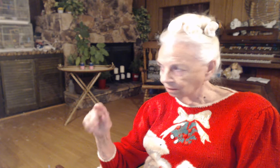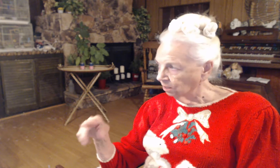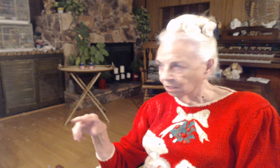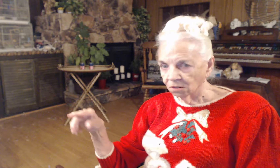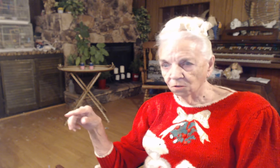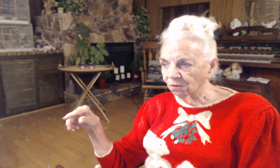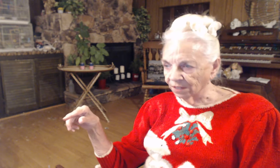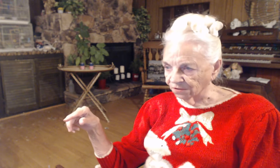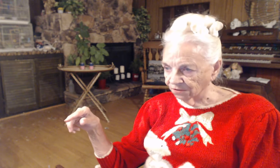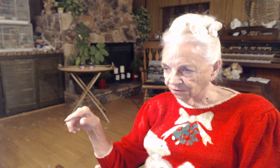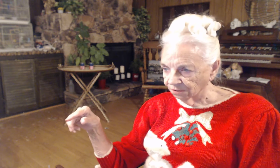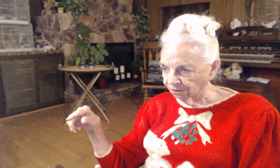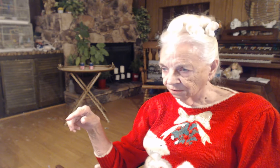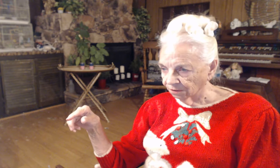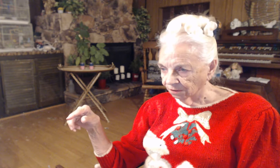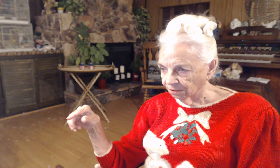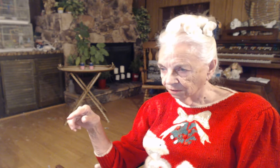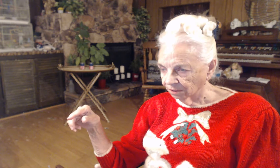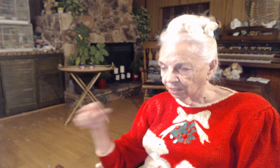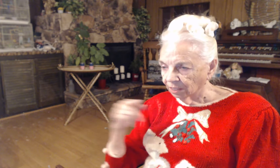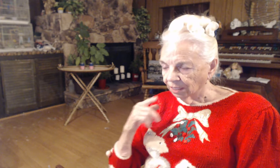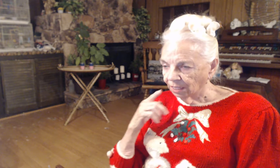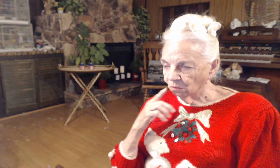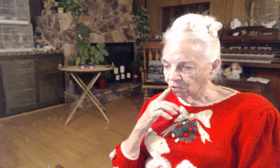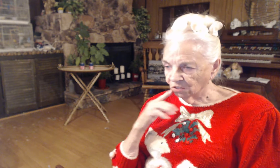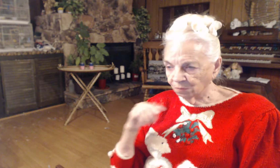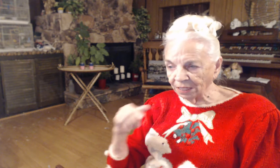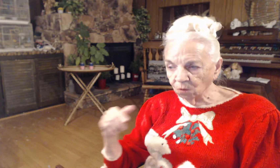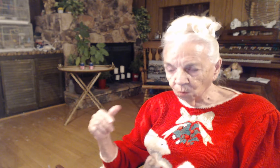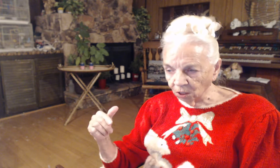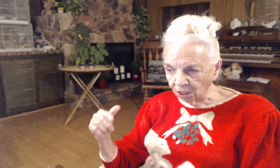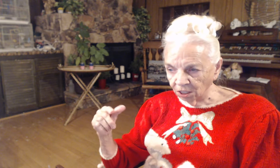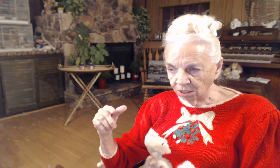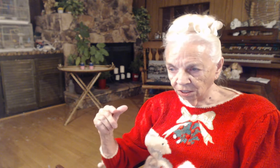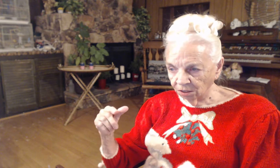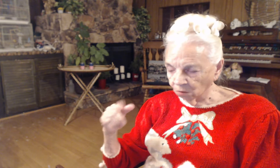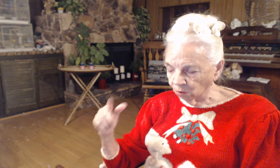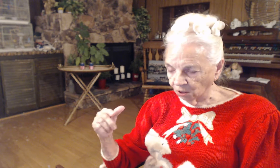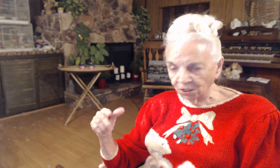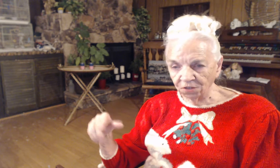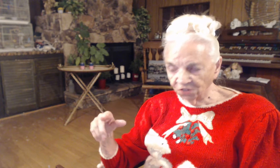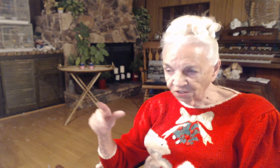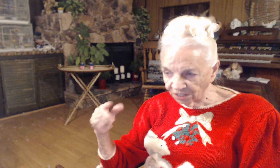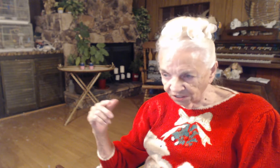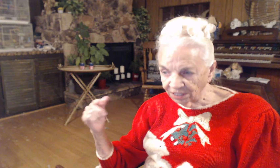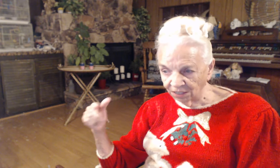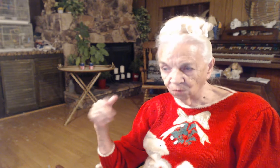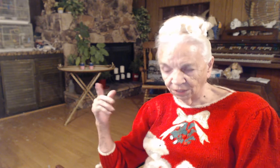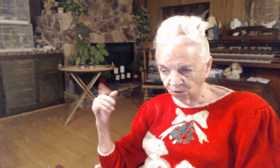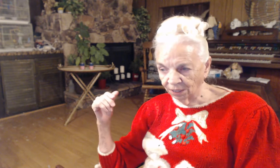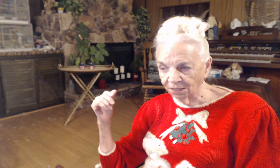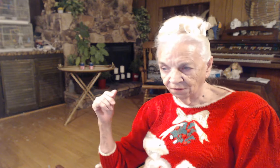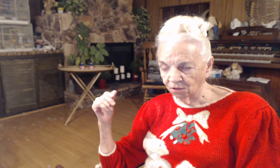Do this. He would speak a word, just as he did when he created the earth.